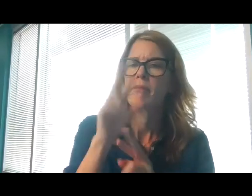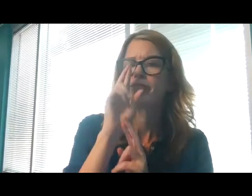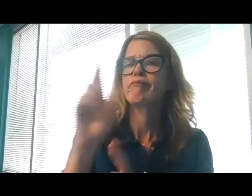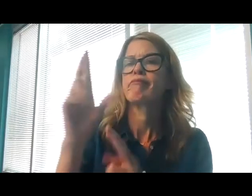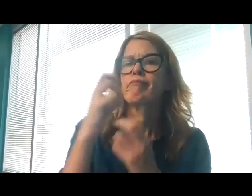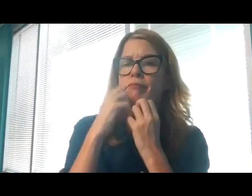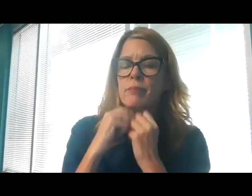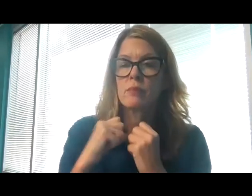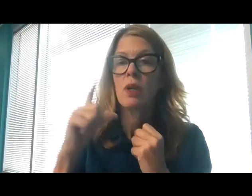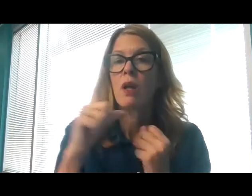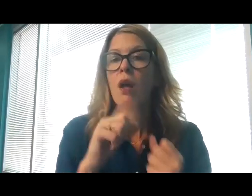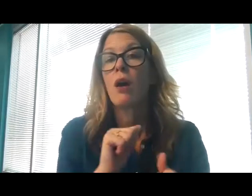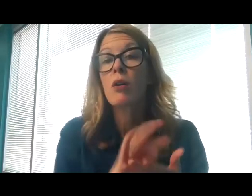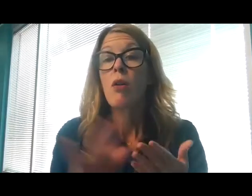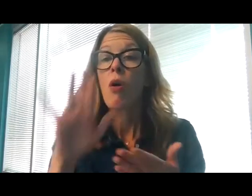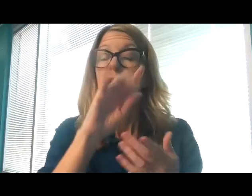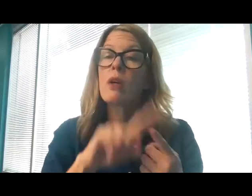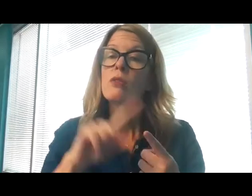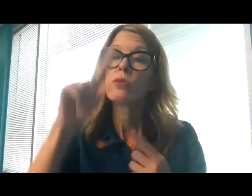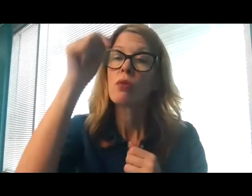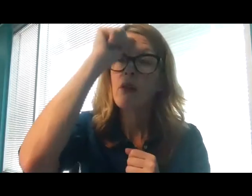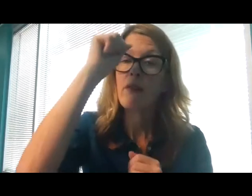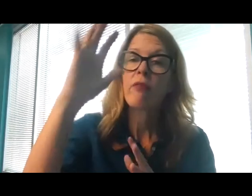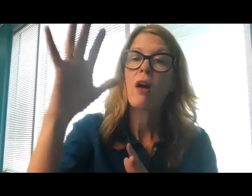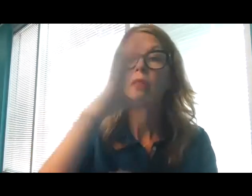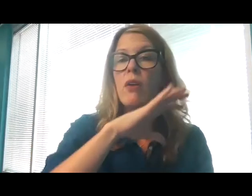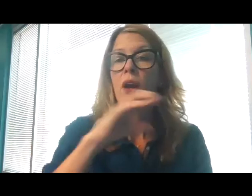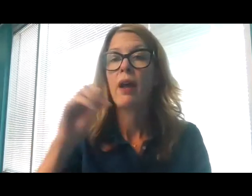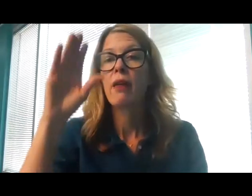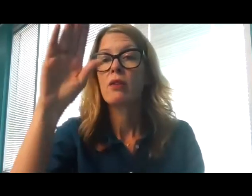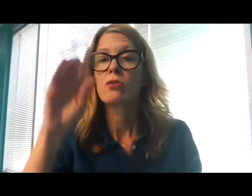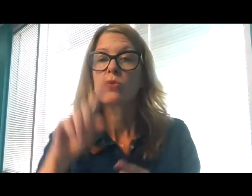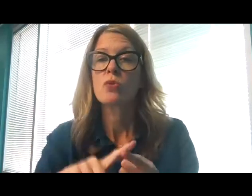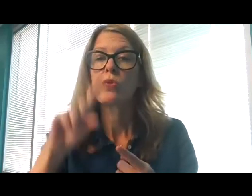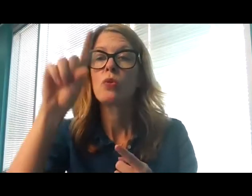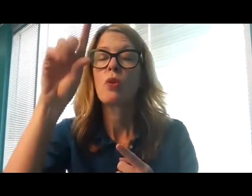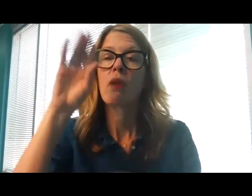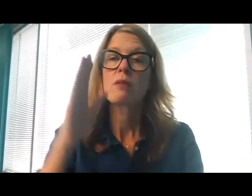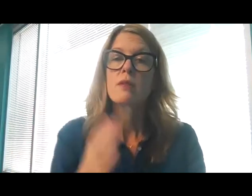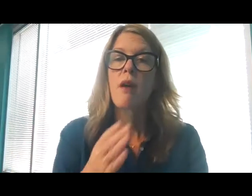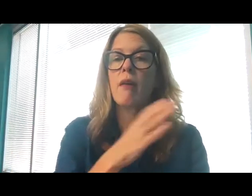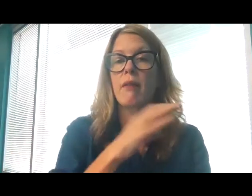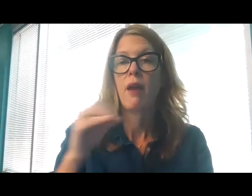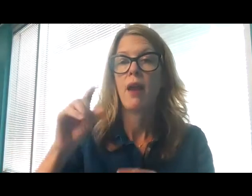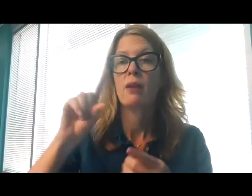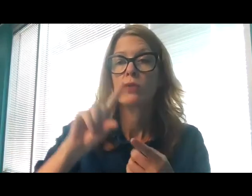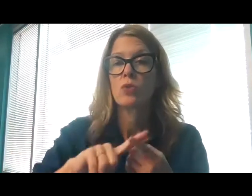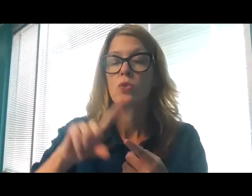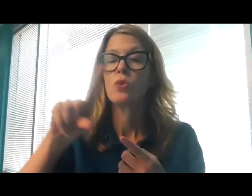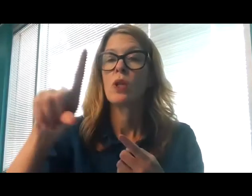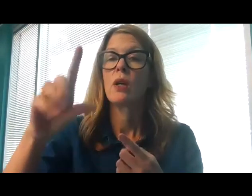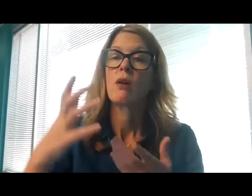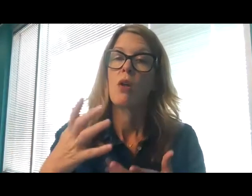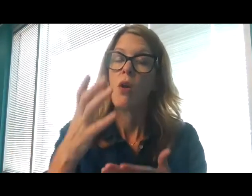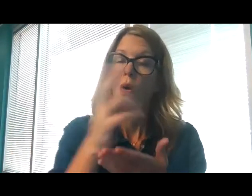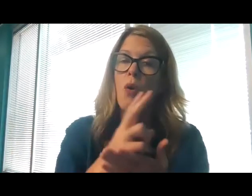Glory to the Father, and to the Son, and to